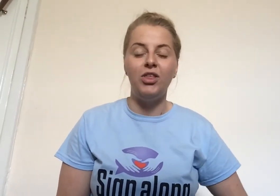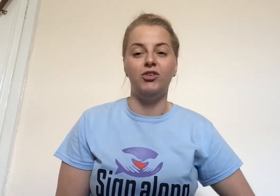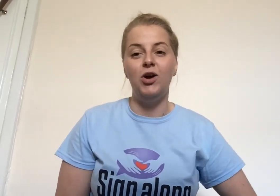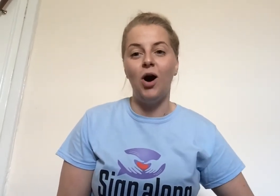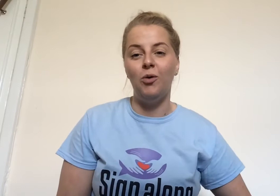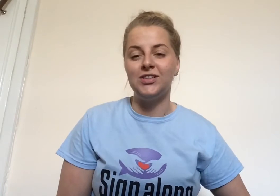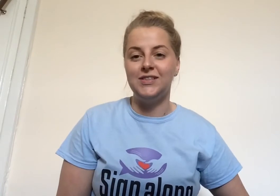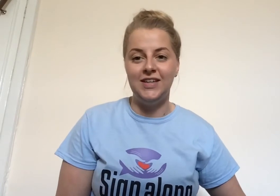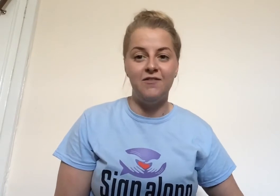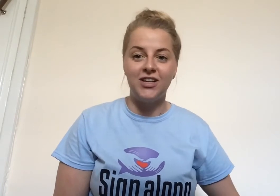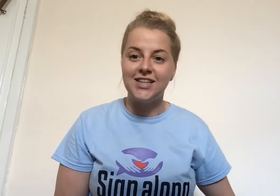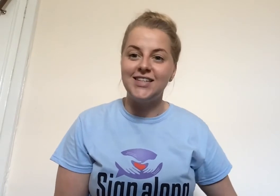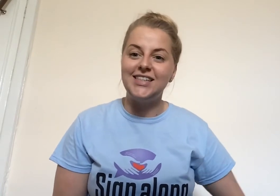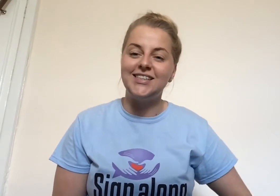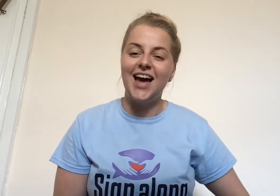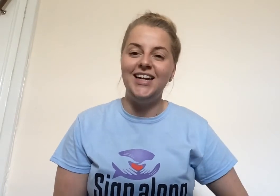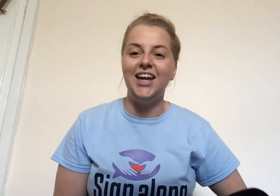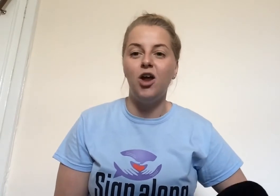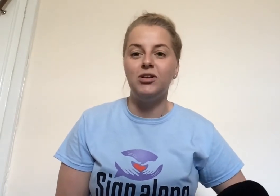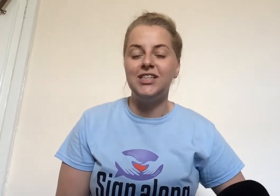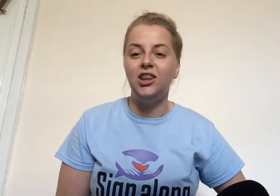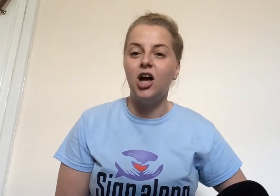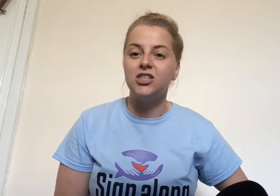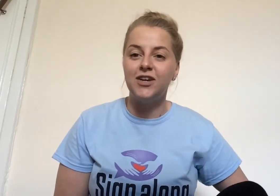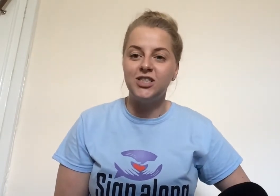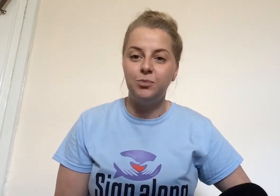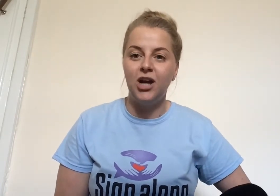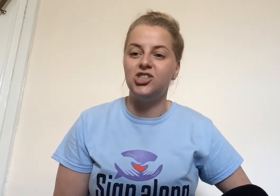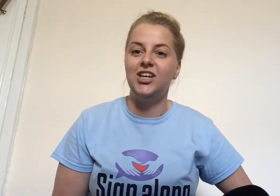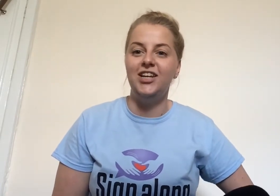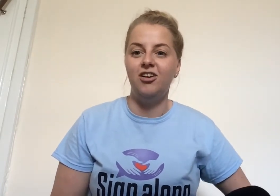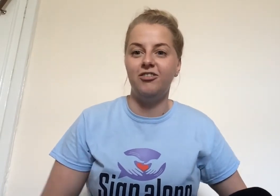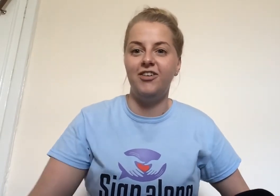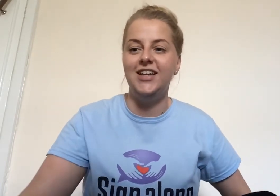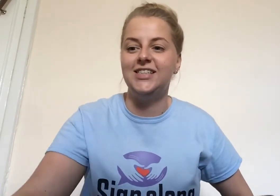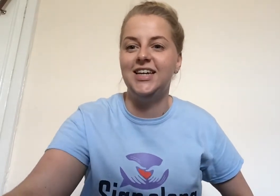through. I want to see fantastic signing. I want to see lots of expression in your faces.